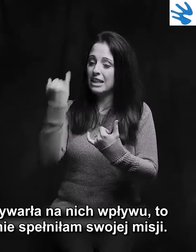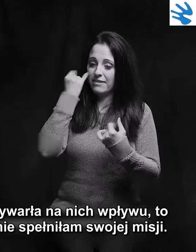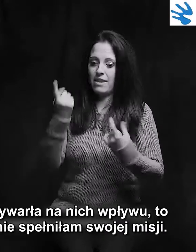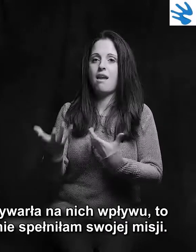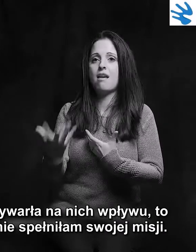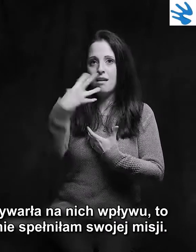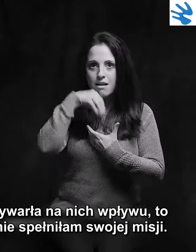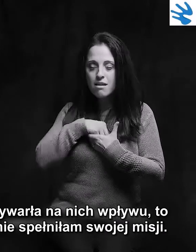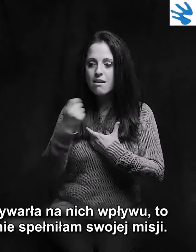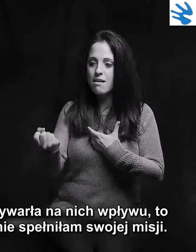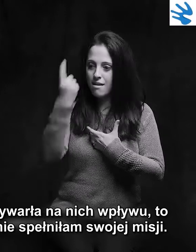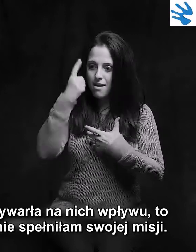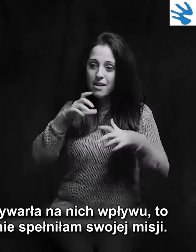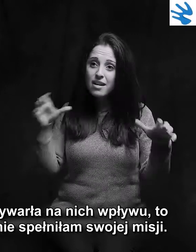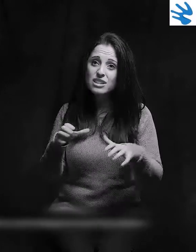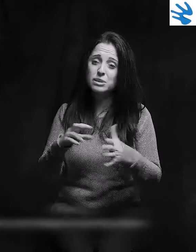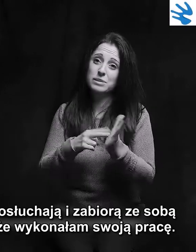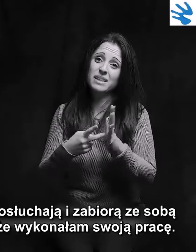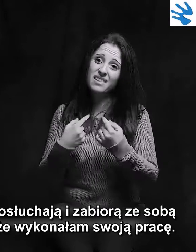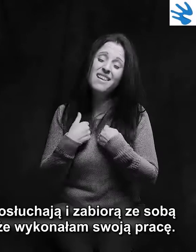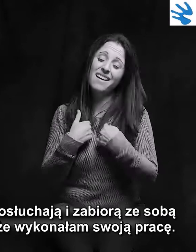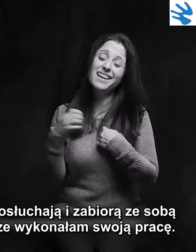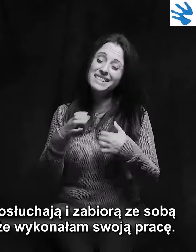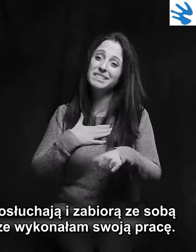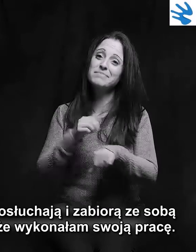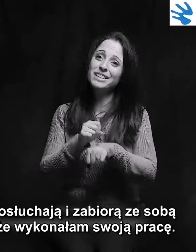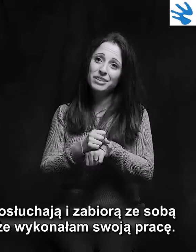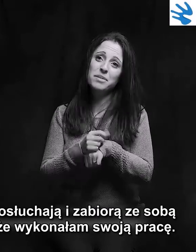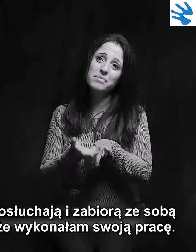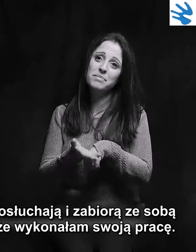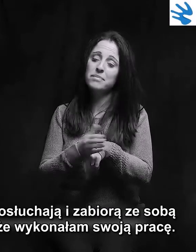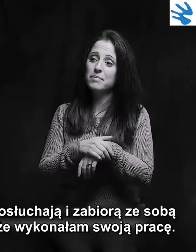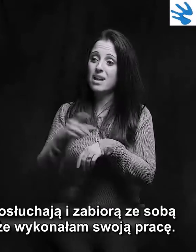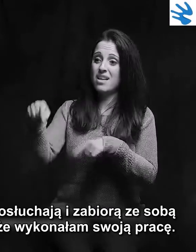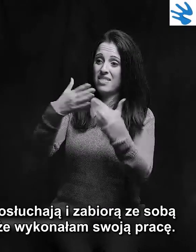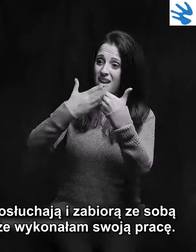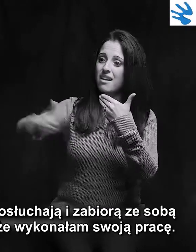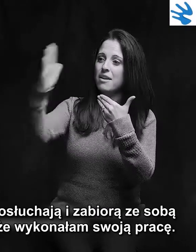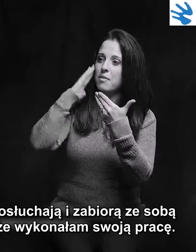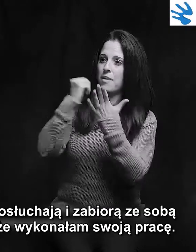feel like I didn't do my job. But if they take this on and change the way they behave, I feel like I've done my job.